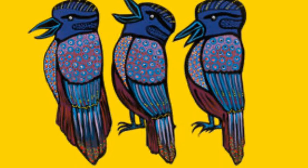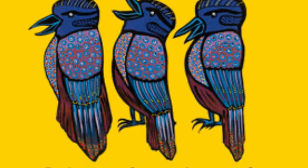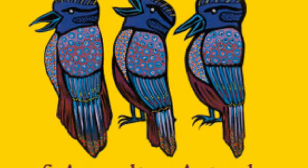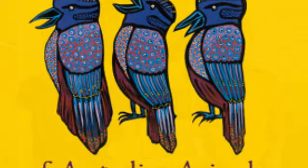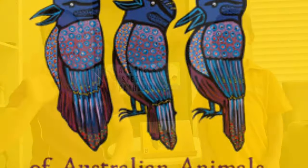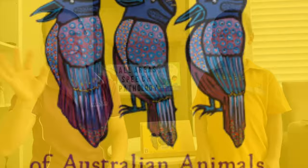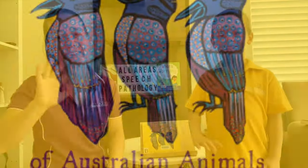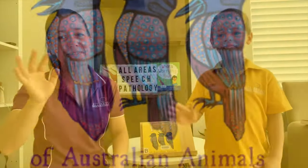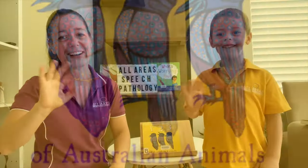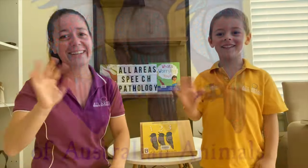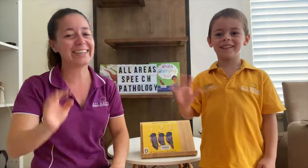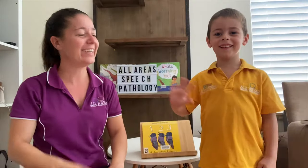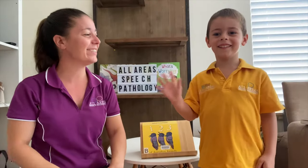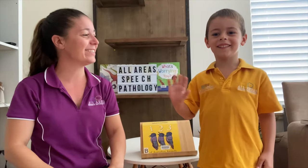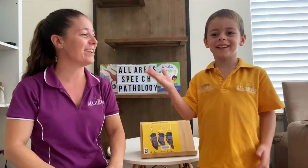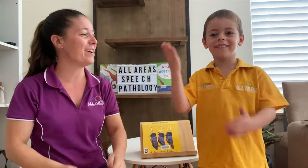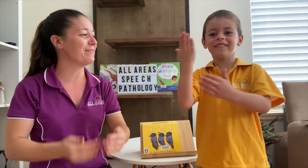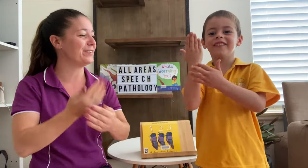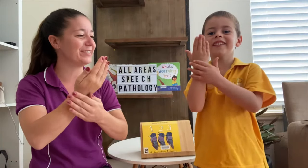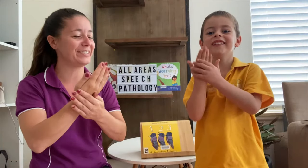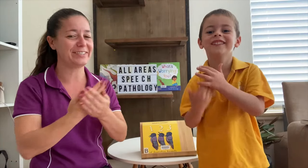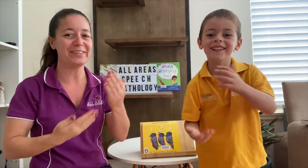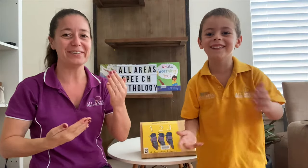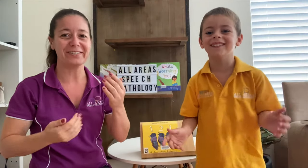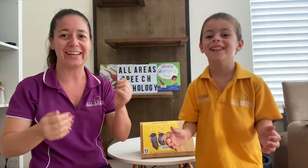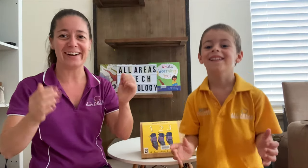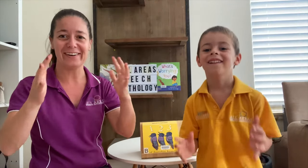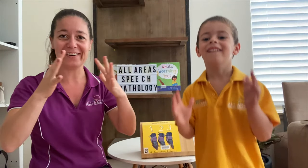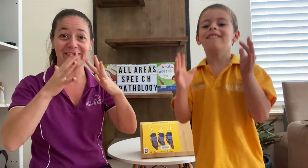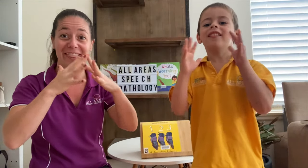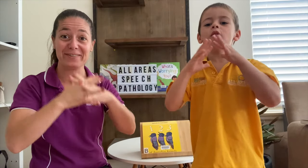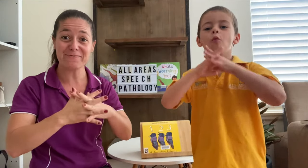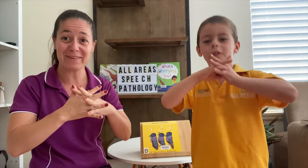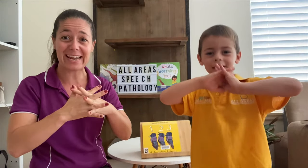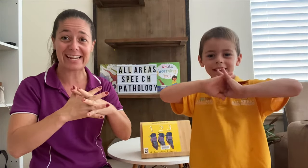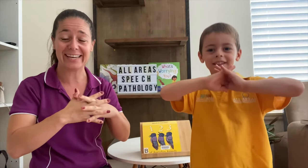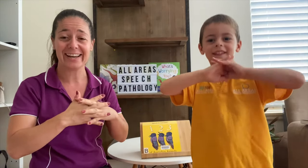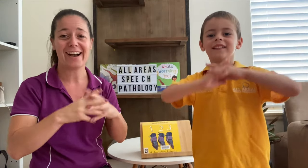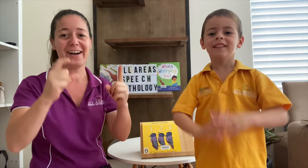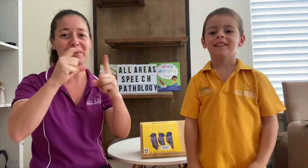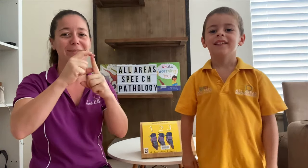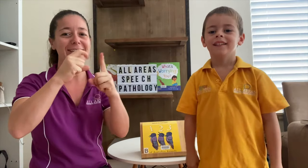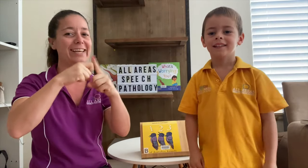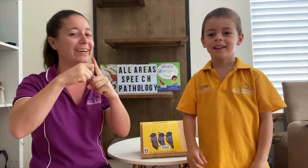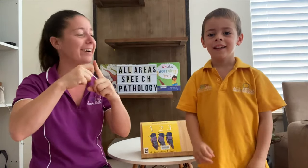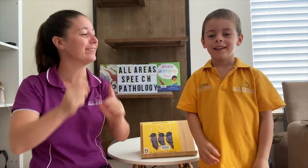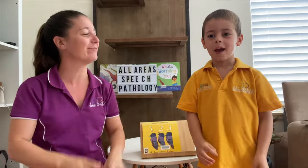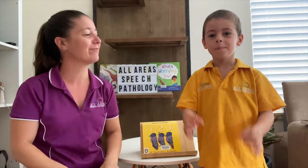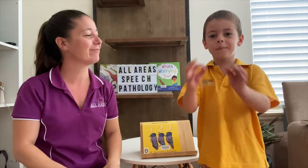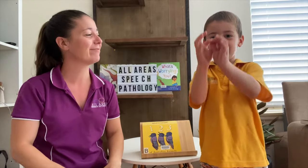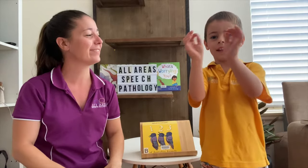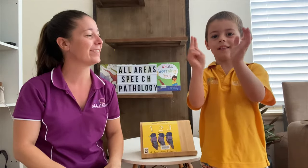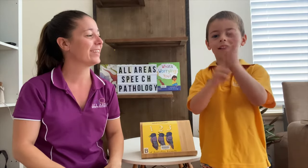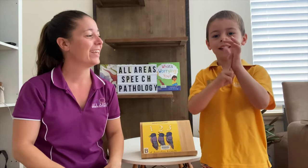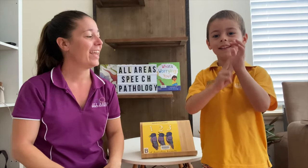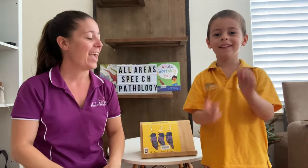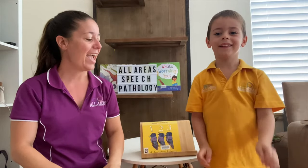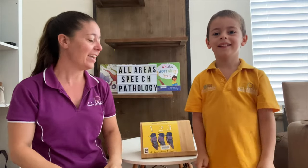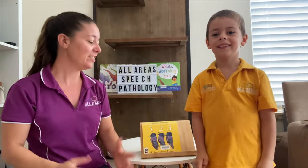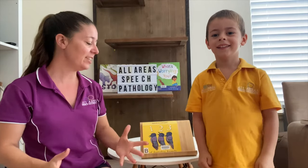Hi everyone, it's time for Story of the Week. I'm Danica and Baelin and today